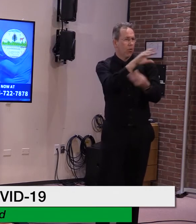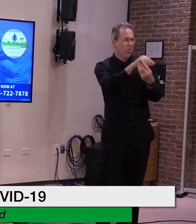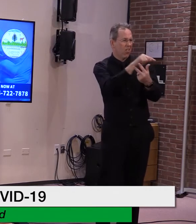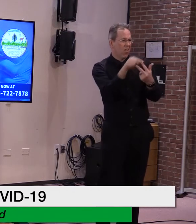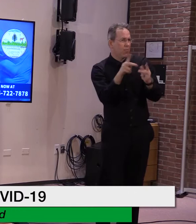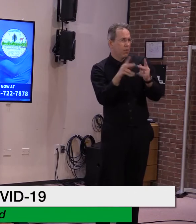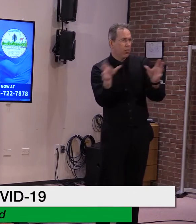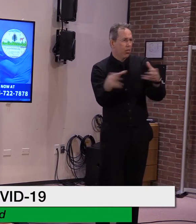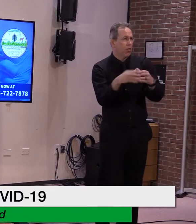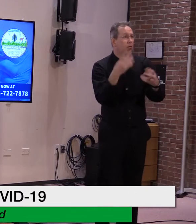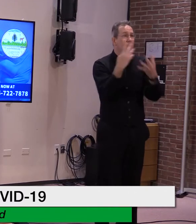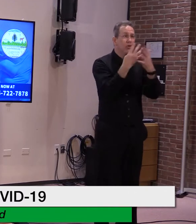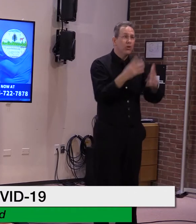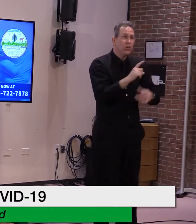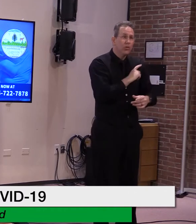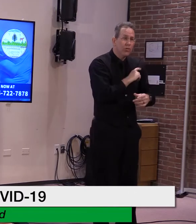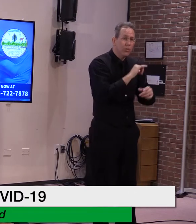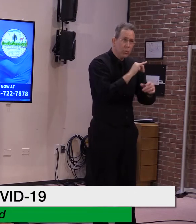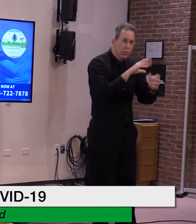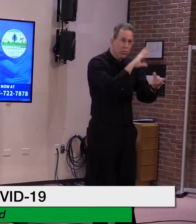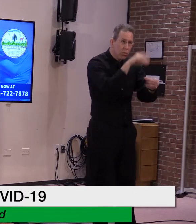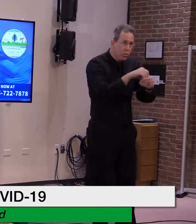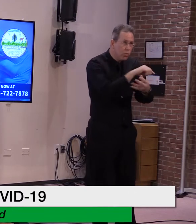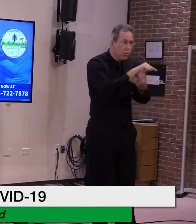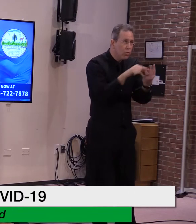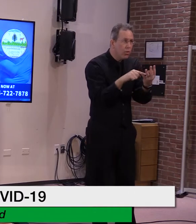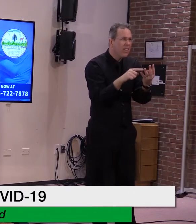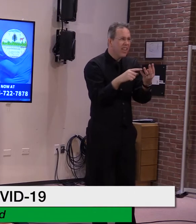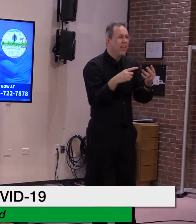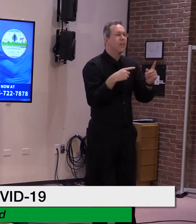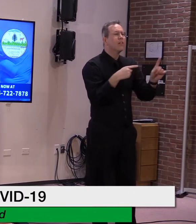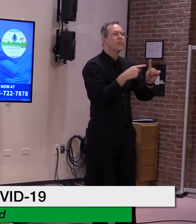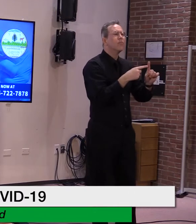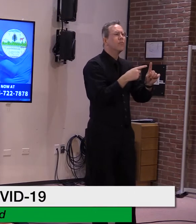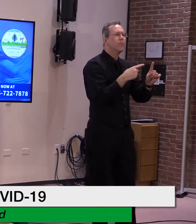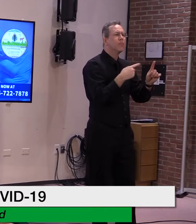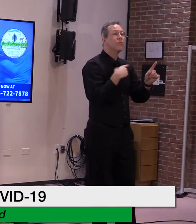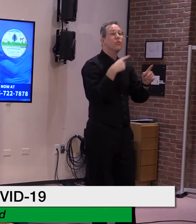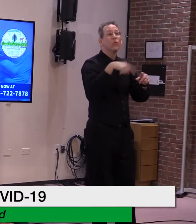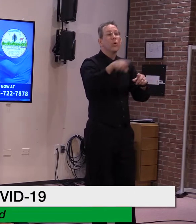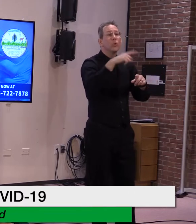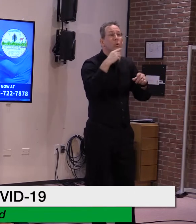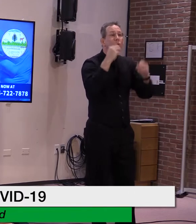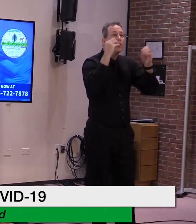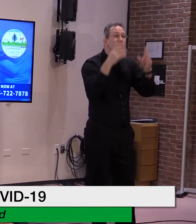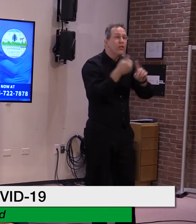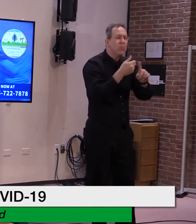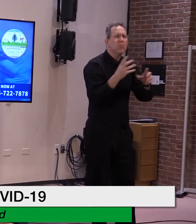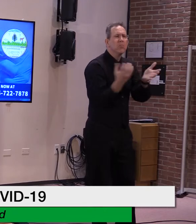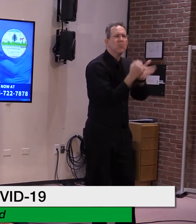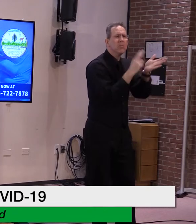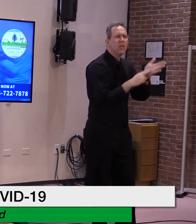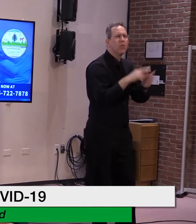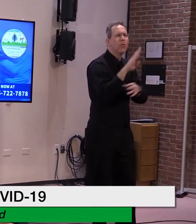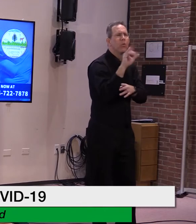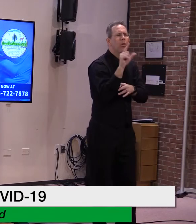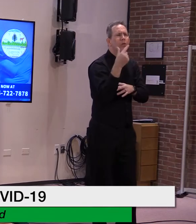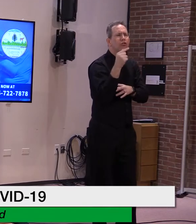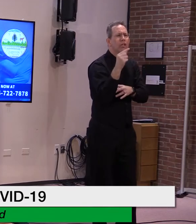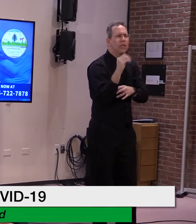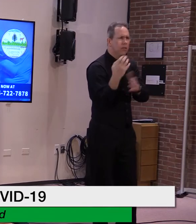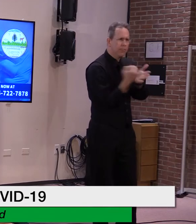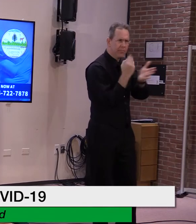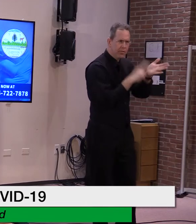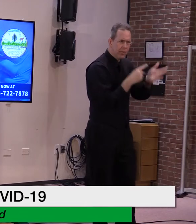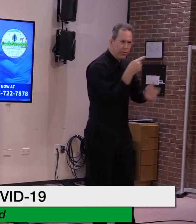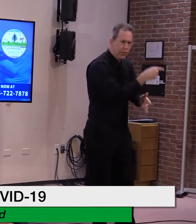Walgreens appointments as well. Just a reminder, although teachers and school staff and child care providers have been given